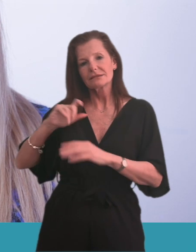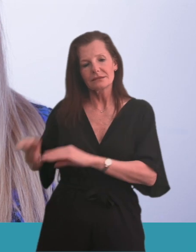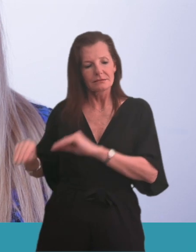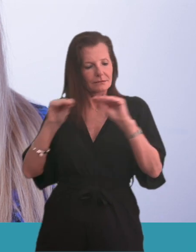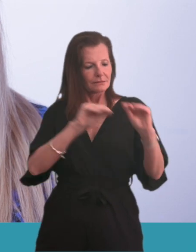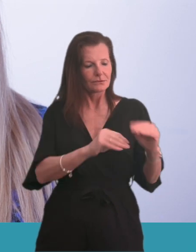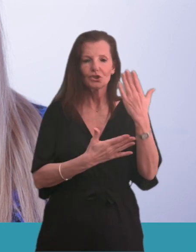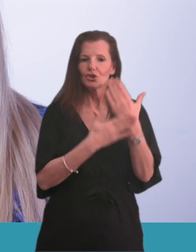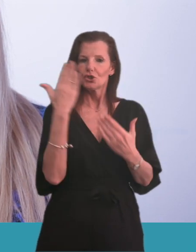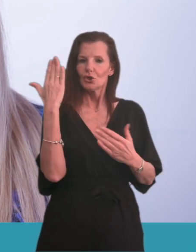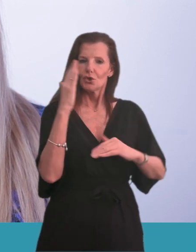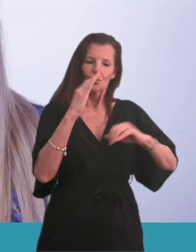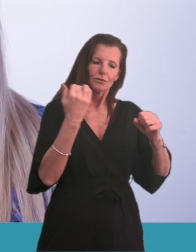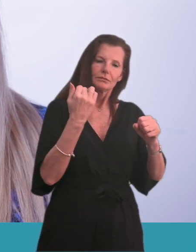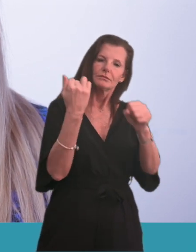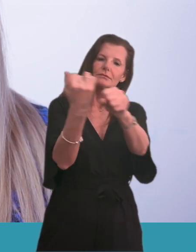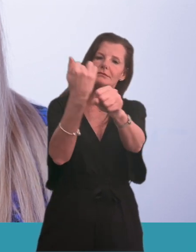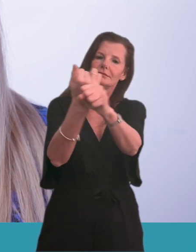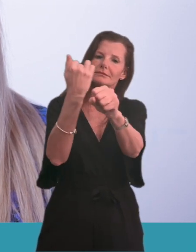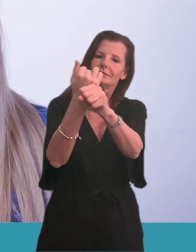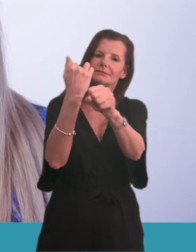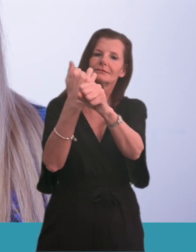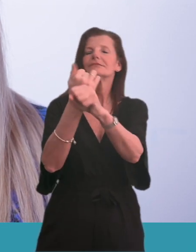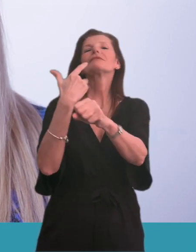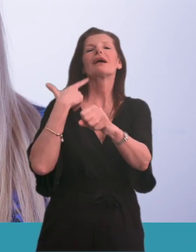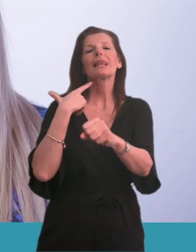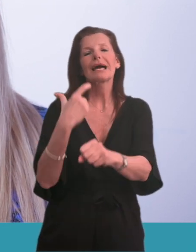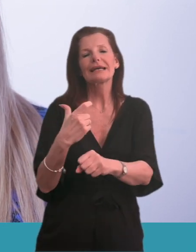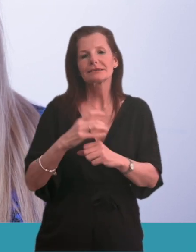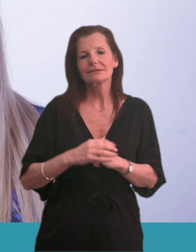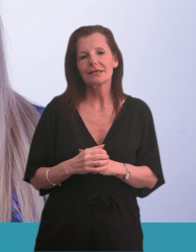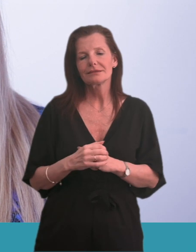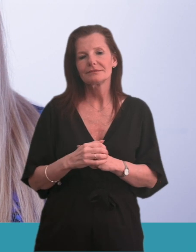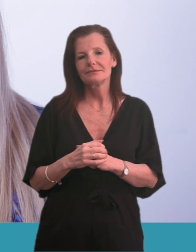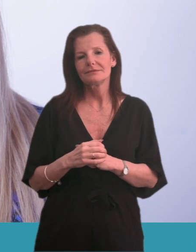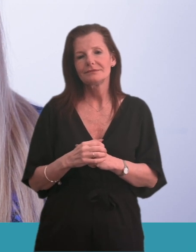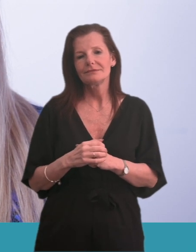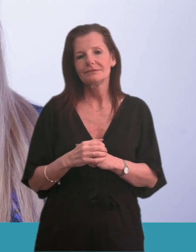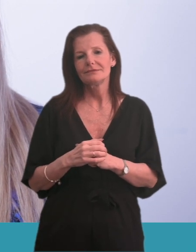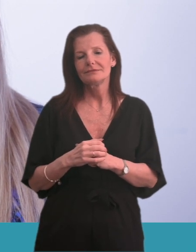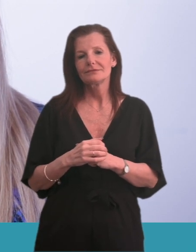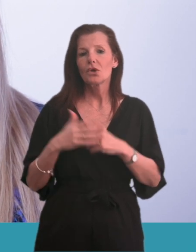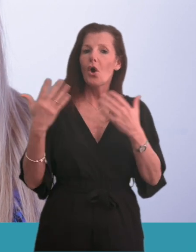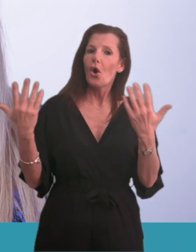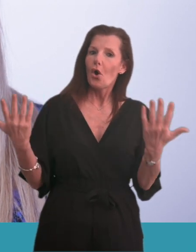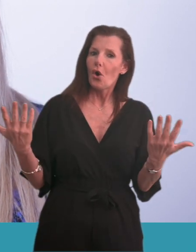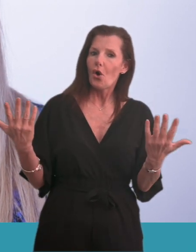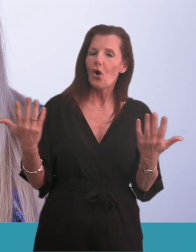a new site with some rebuilding and improvements at Royal Lancaster Infirmary. Build a new Royal